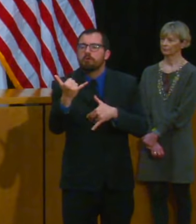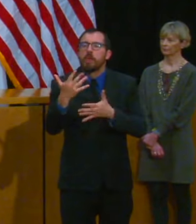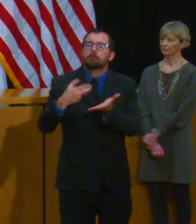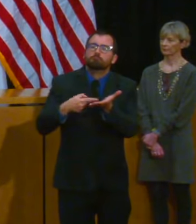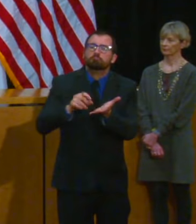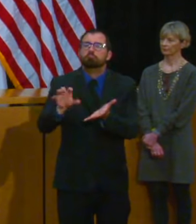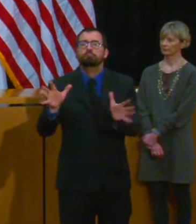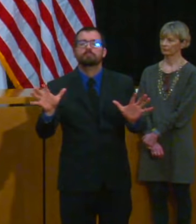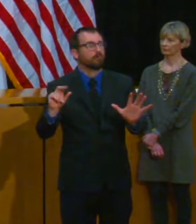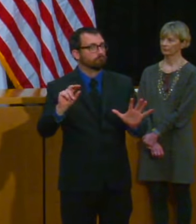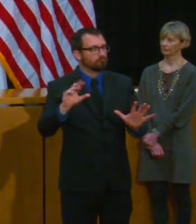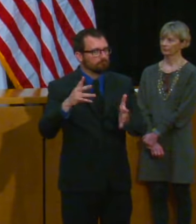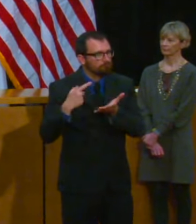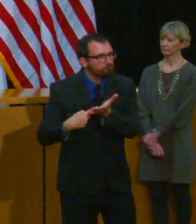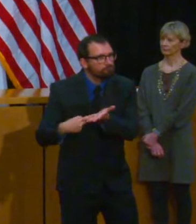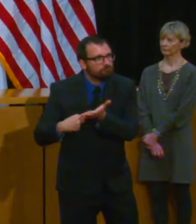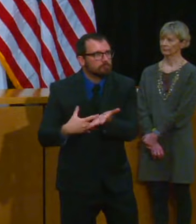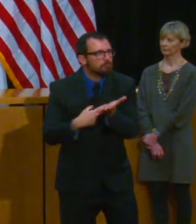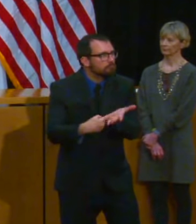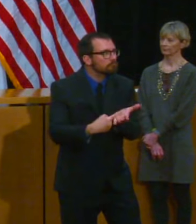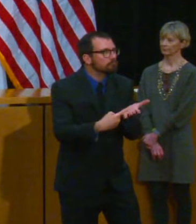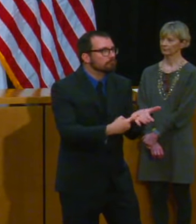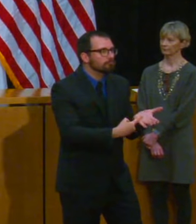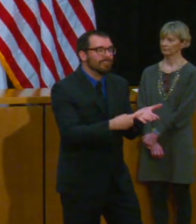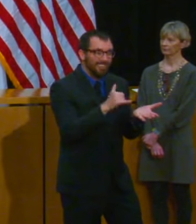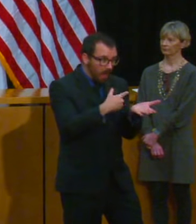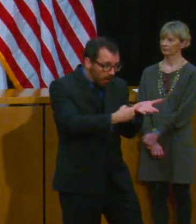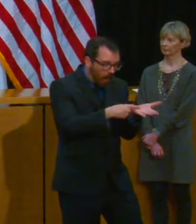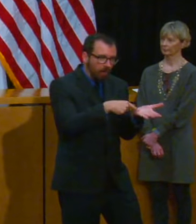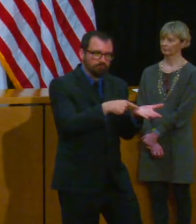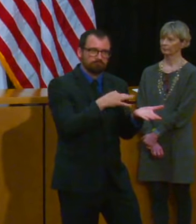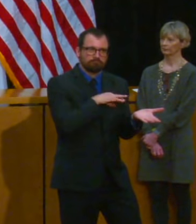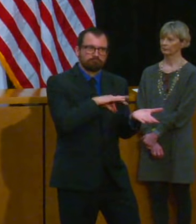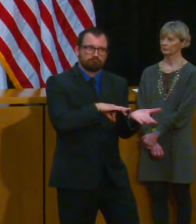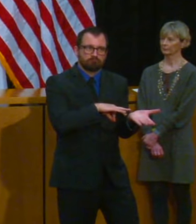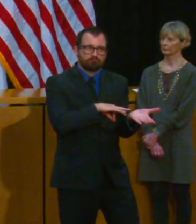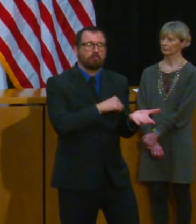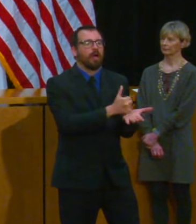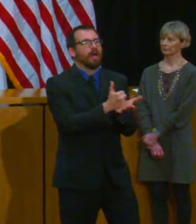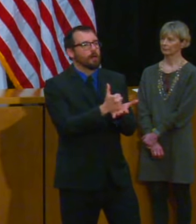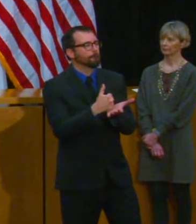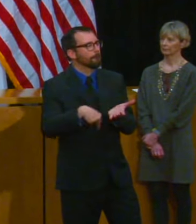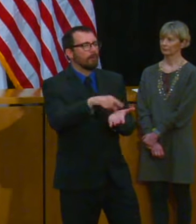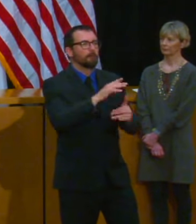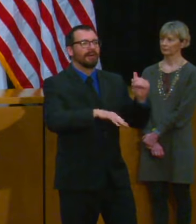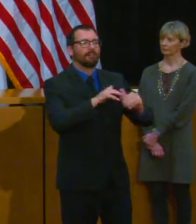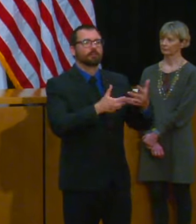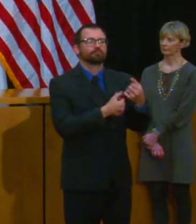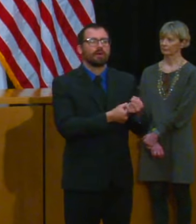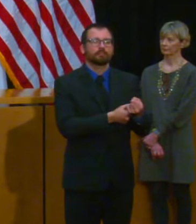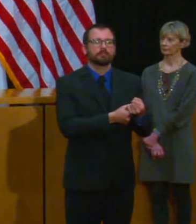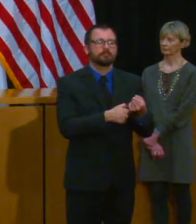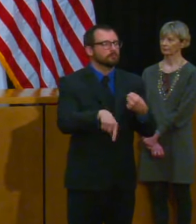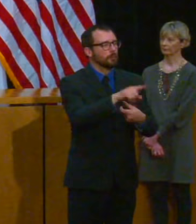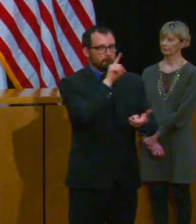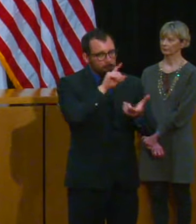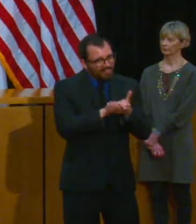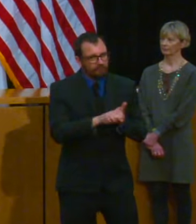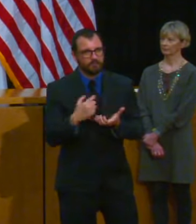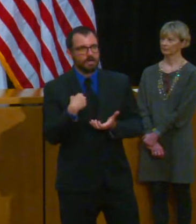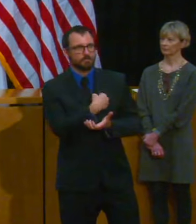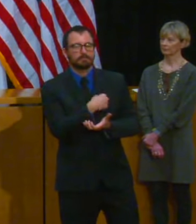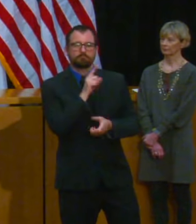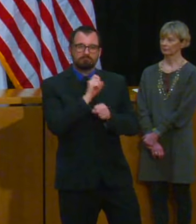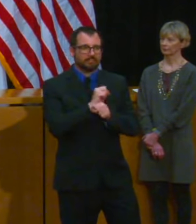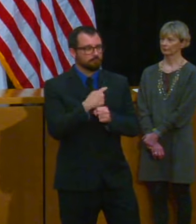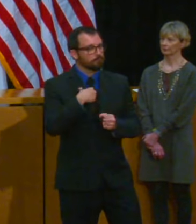that means if we incorporate something like the types of technology you're talking about into this we're going to have to do it in a